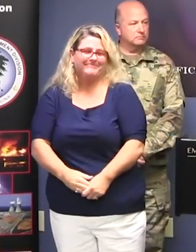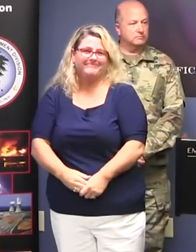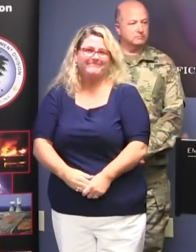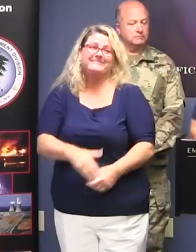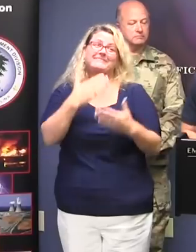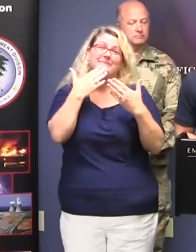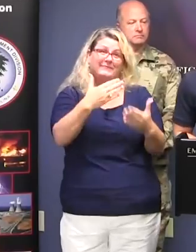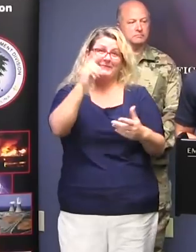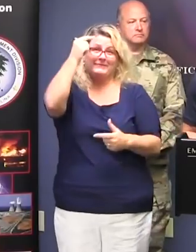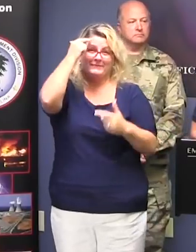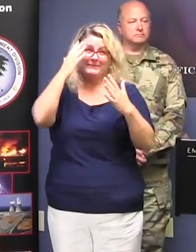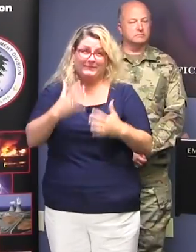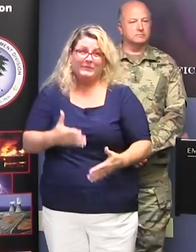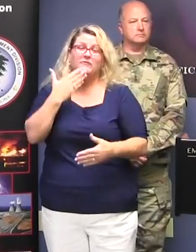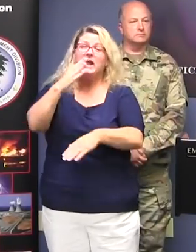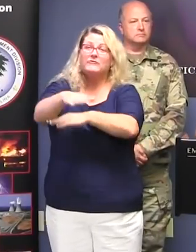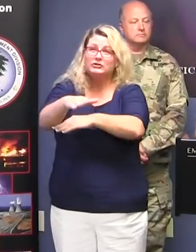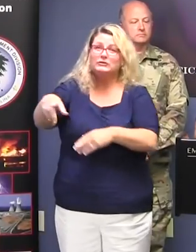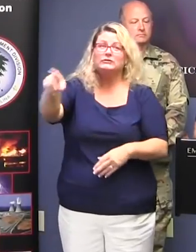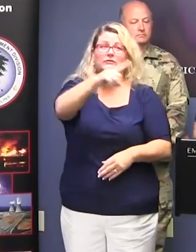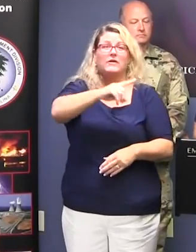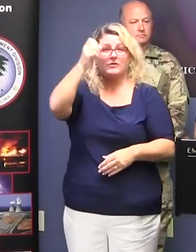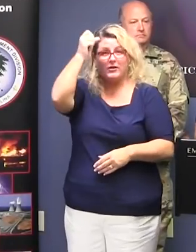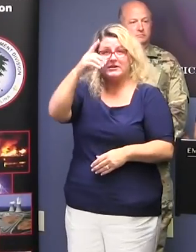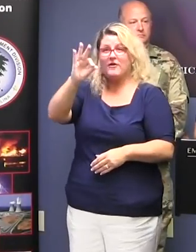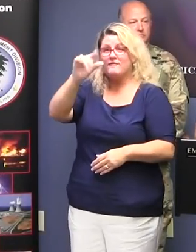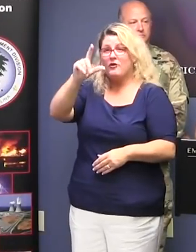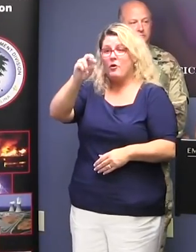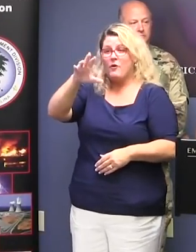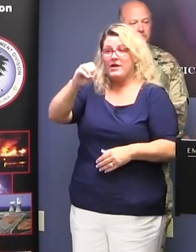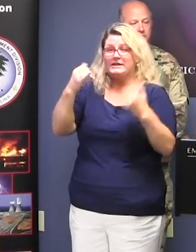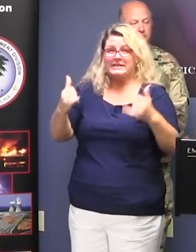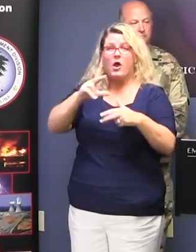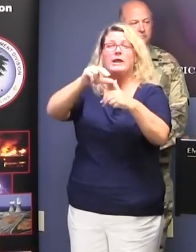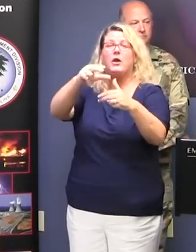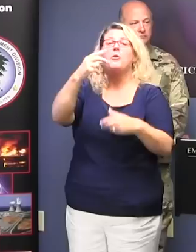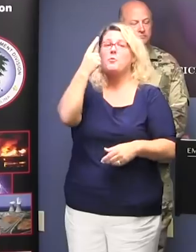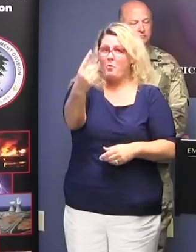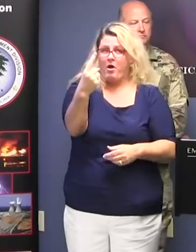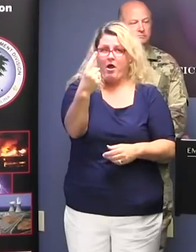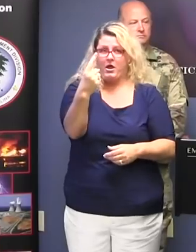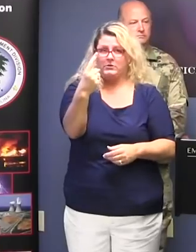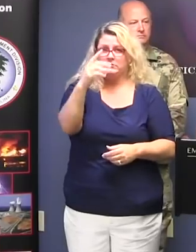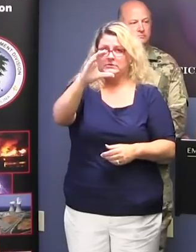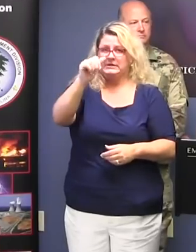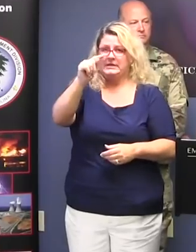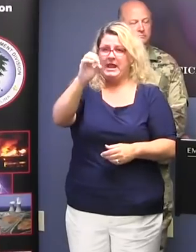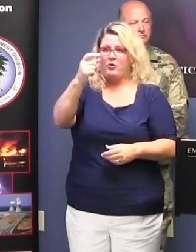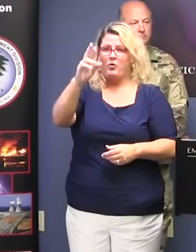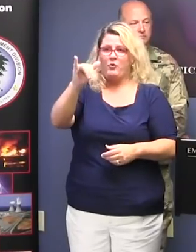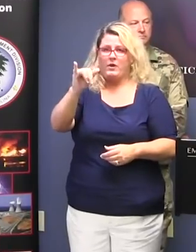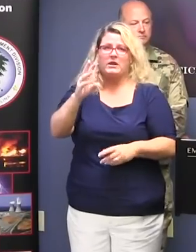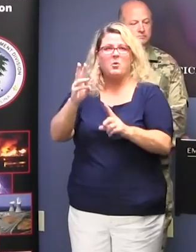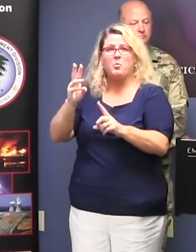Thank you, Governor. Good afternoon. As the Governor mentioned, Florence is now a Category 1 hurricane. It's still moving slowly to the west, about